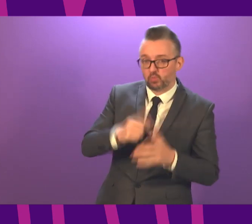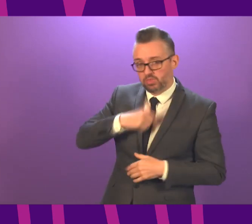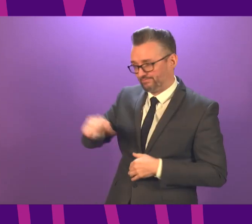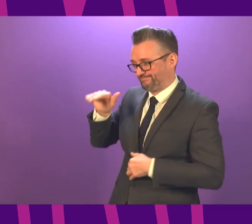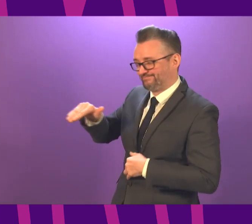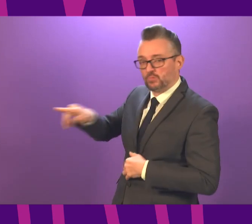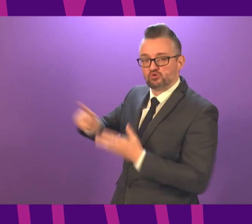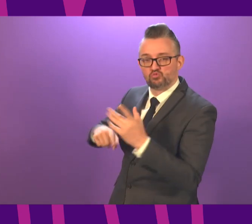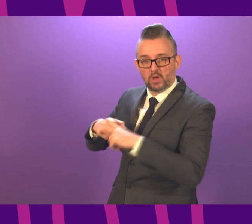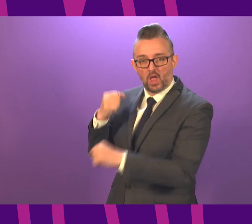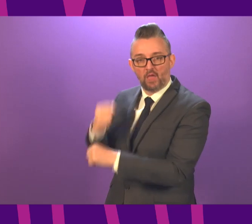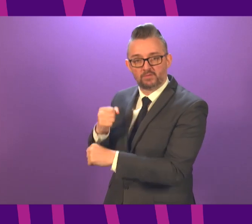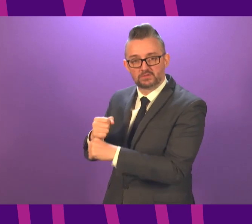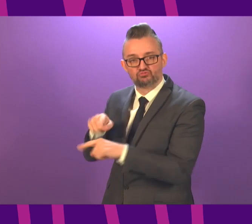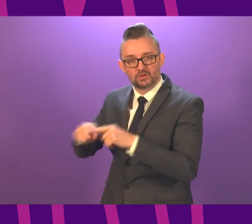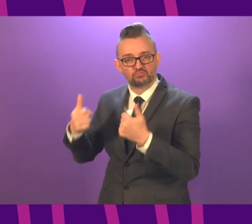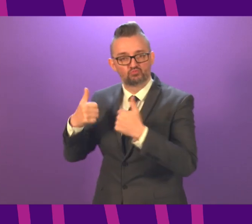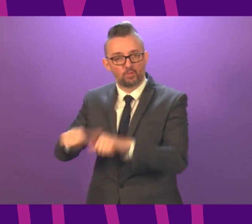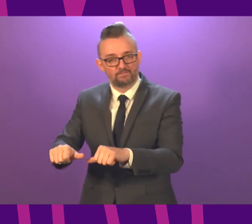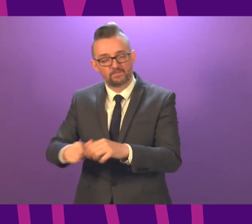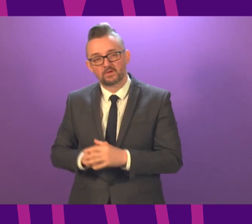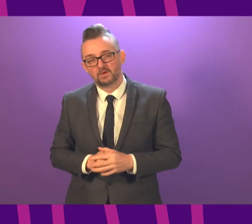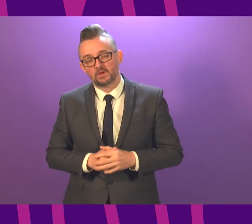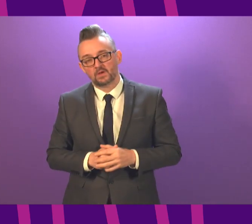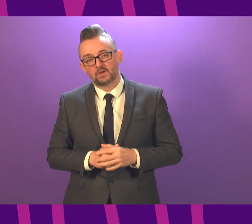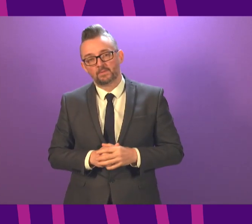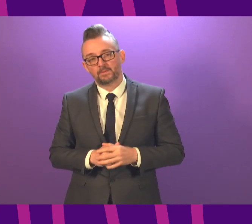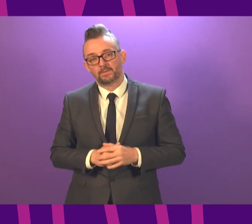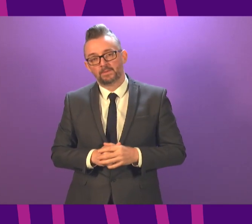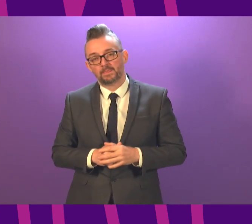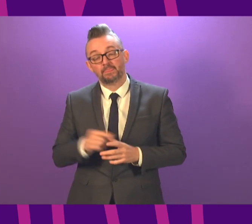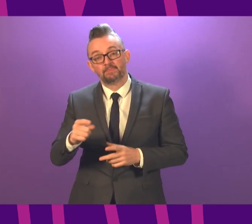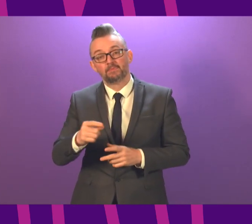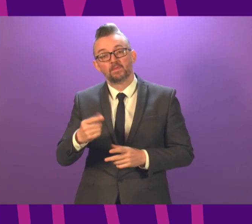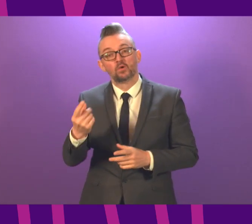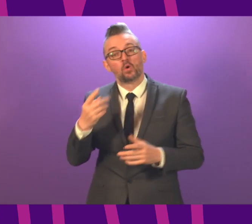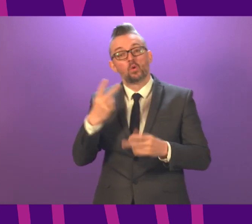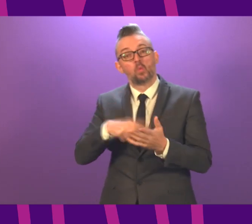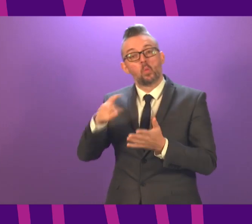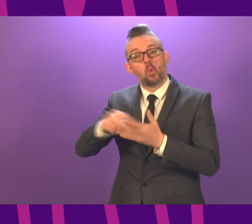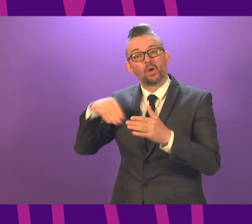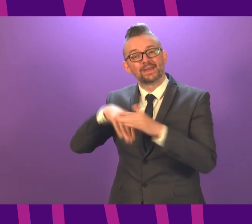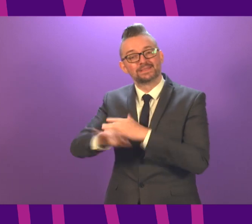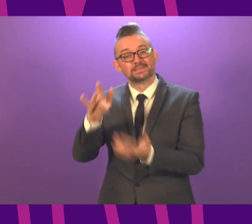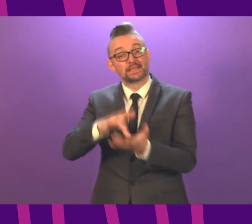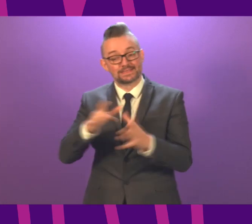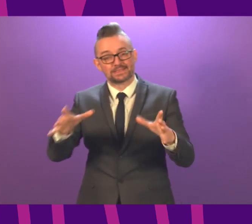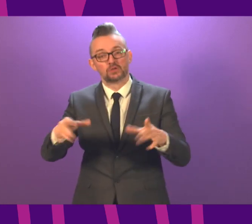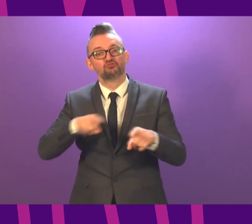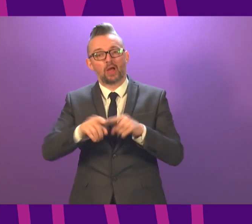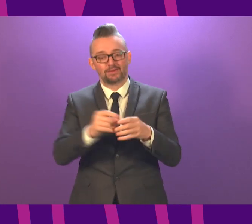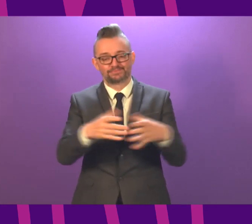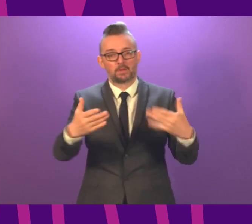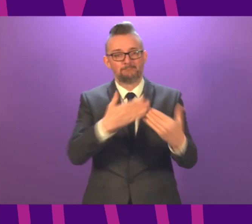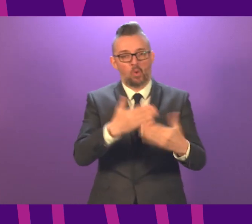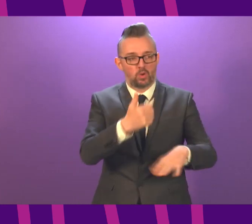work with them to resolve them. We have also been expanding the network of walk-in centres and will continue to do that.